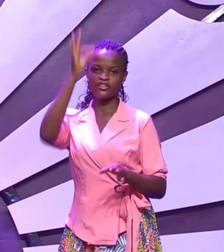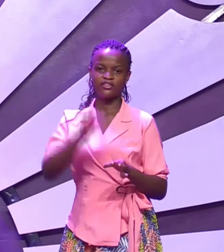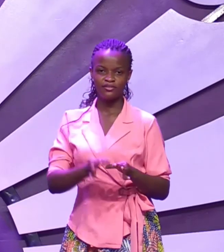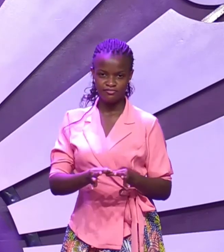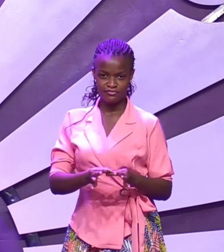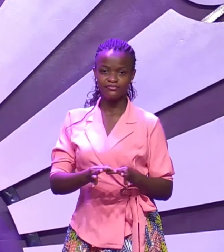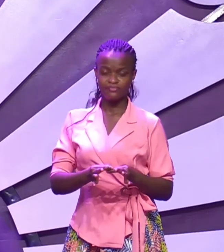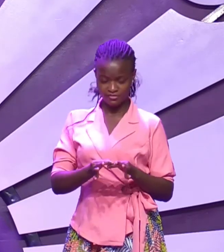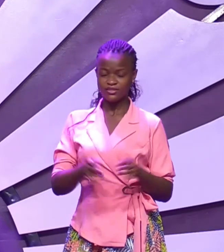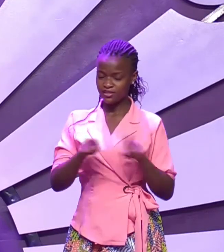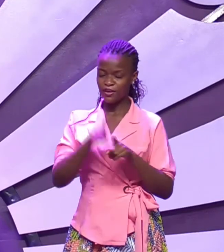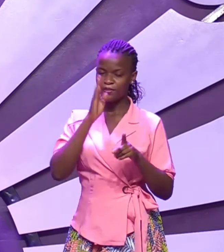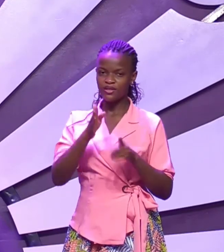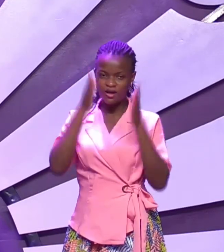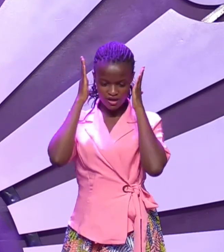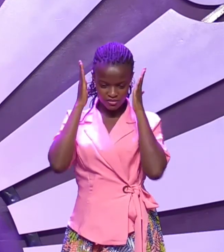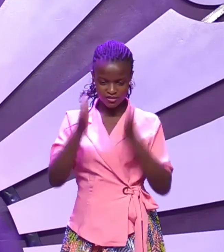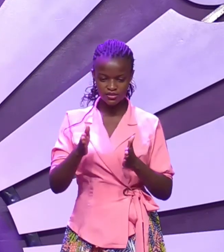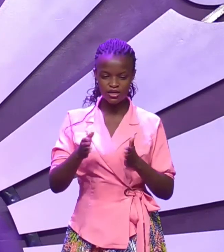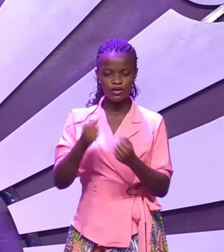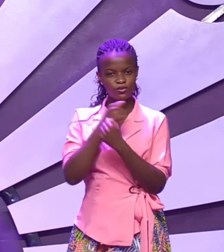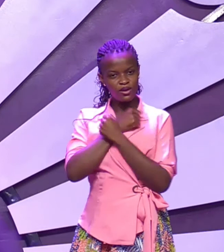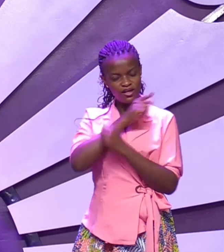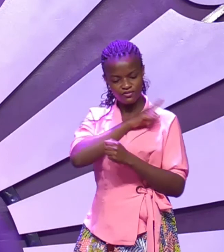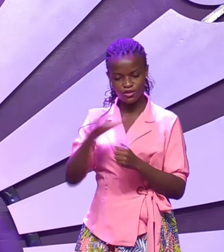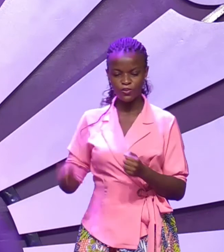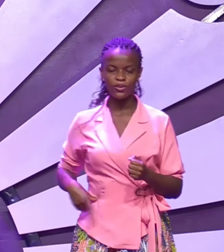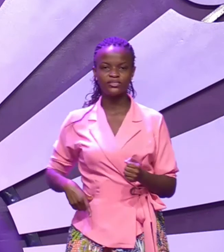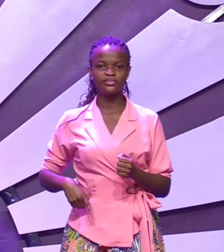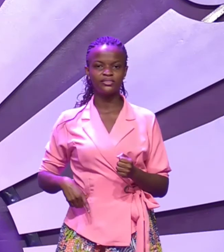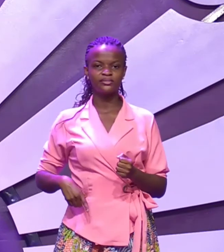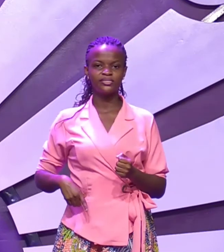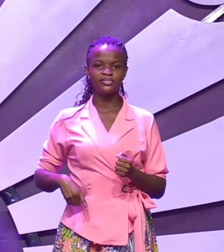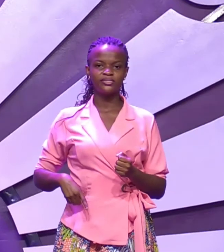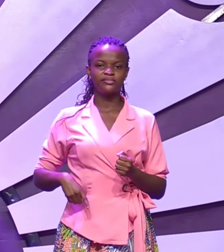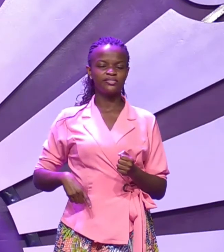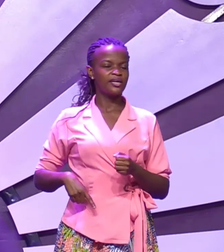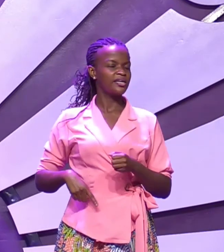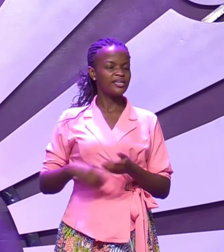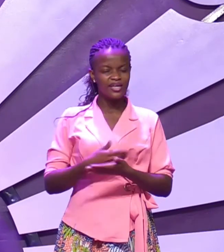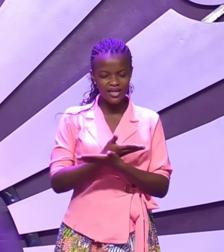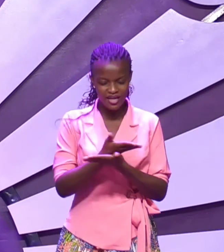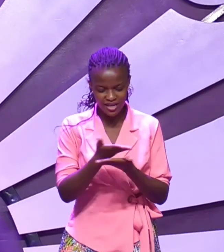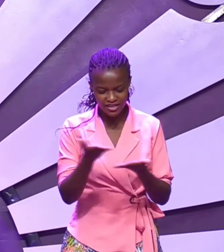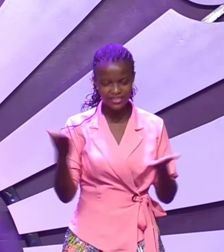be determined to love the Lord no matter what